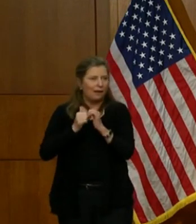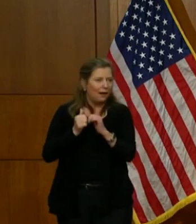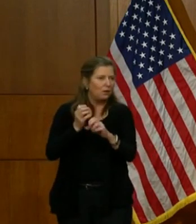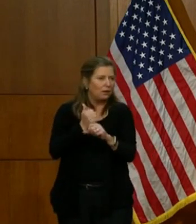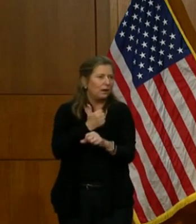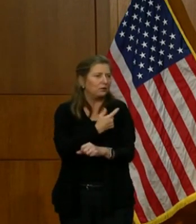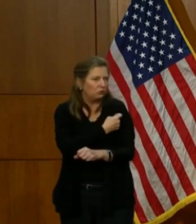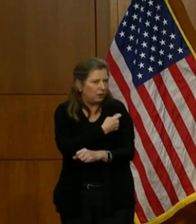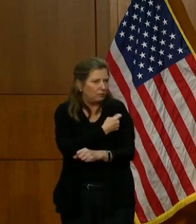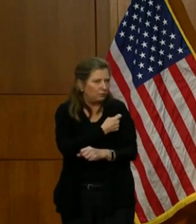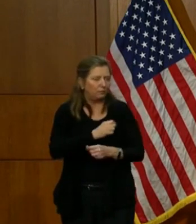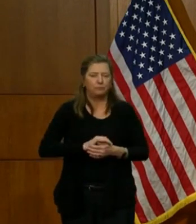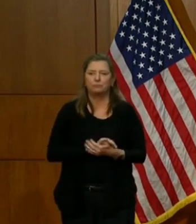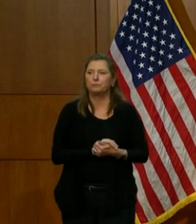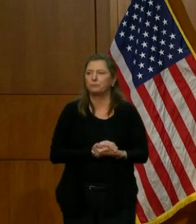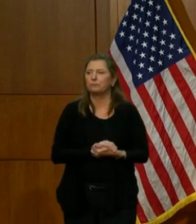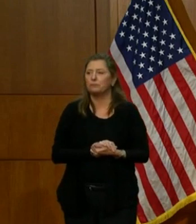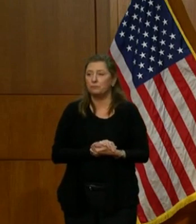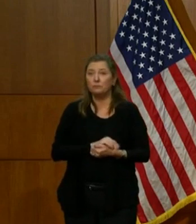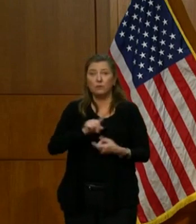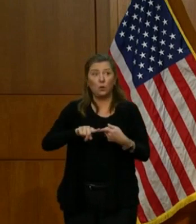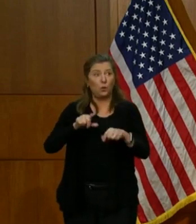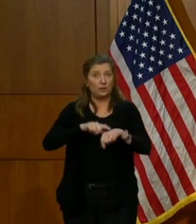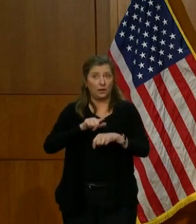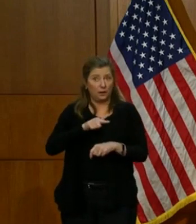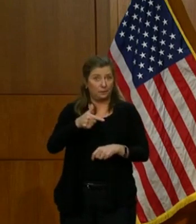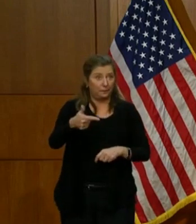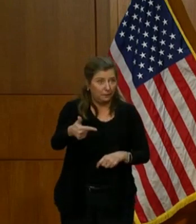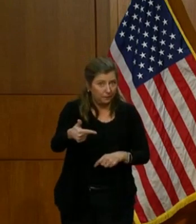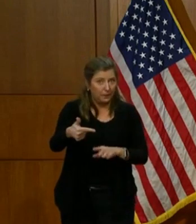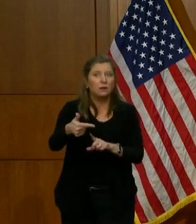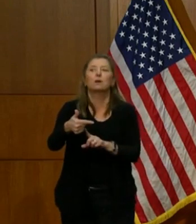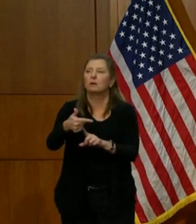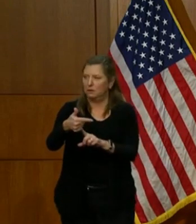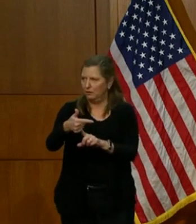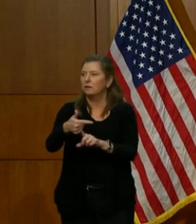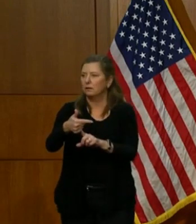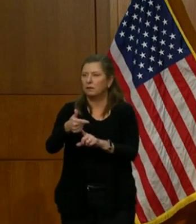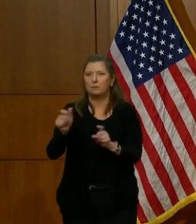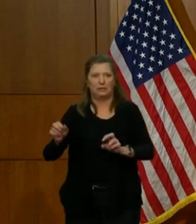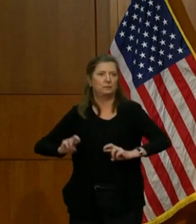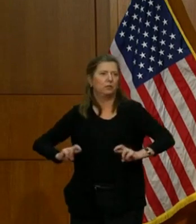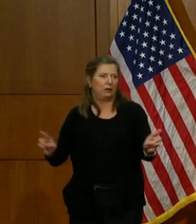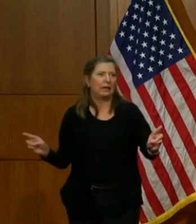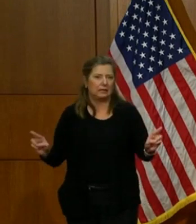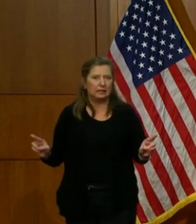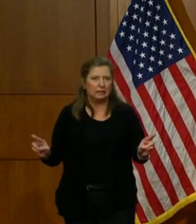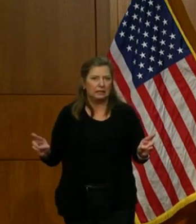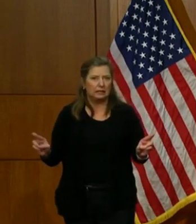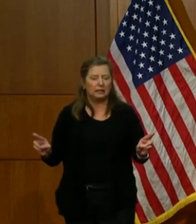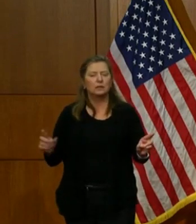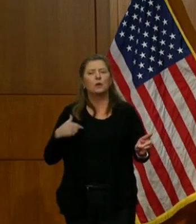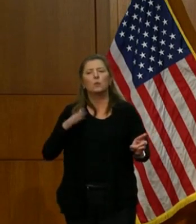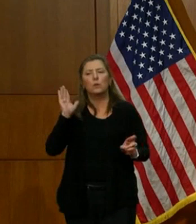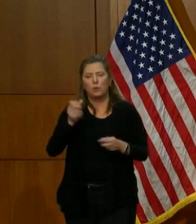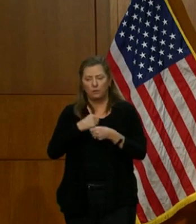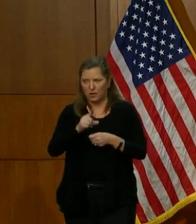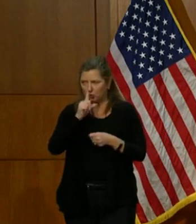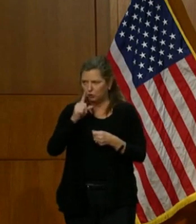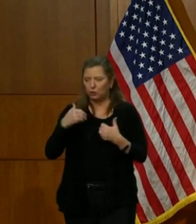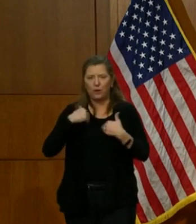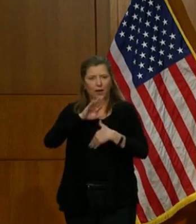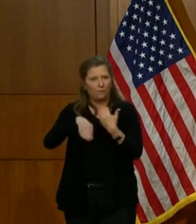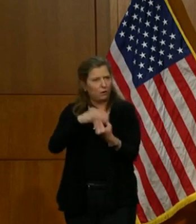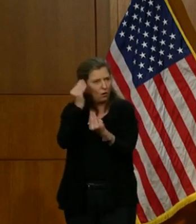that you can get them. When your turn comes around, you need to be ready, and we'll make sure you have the